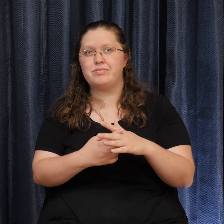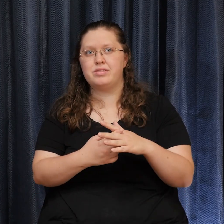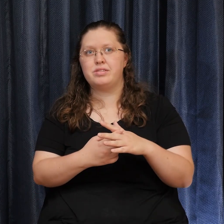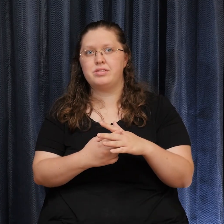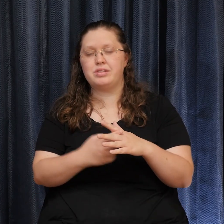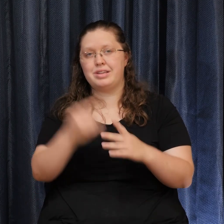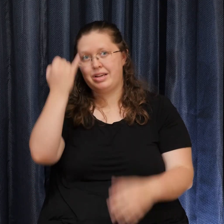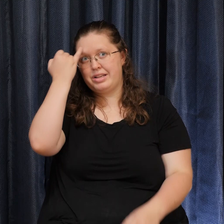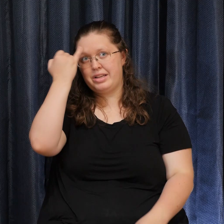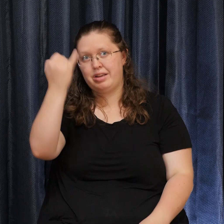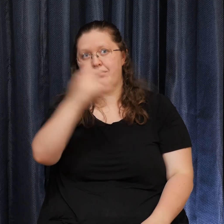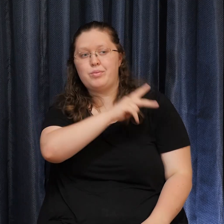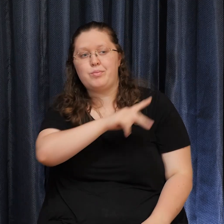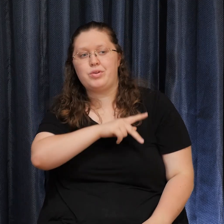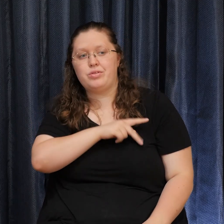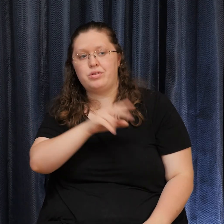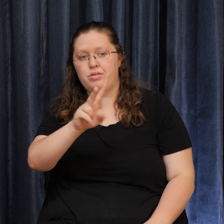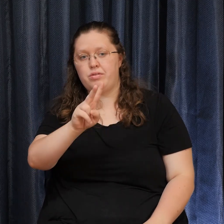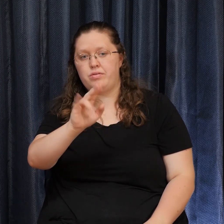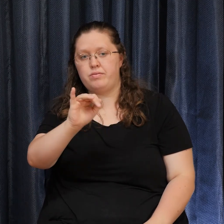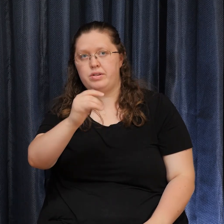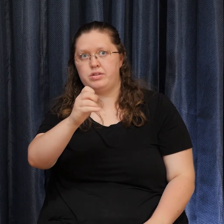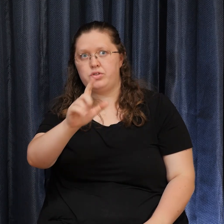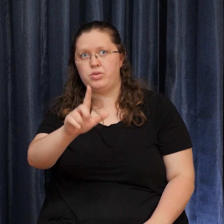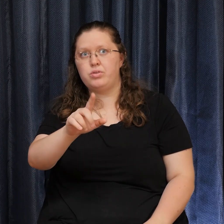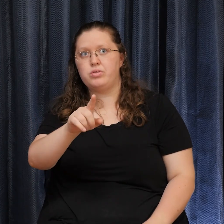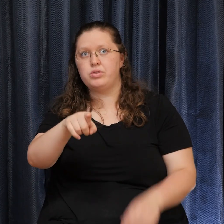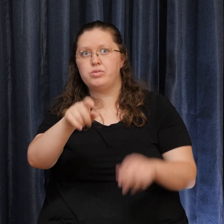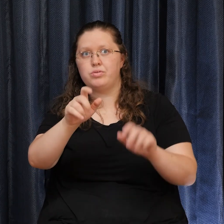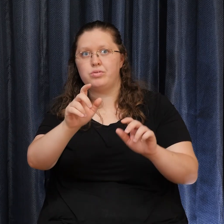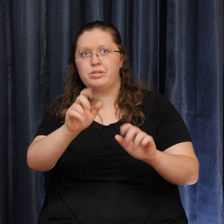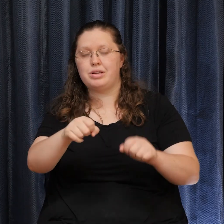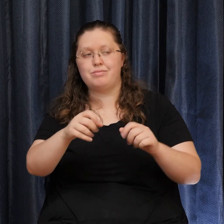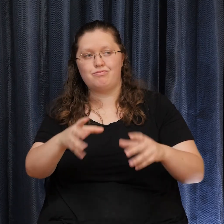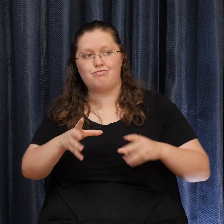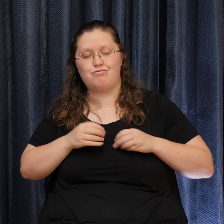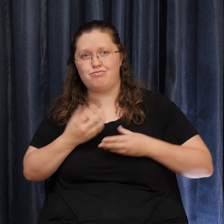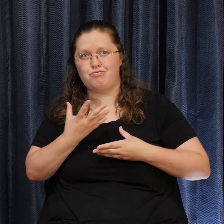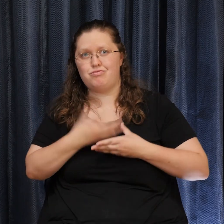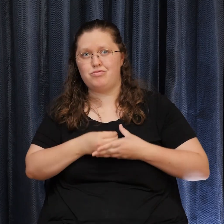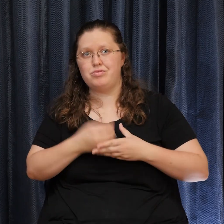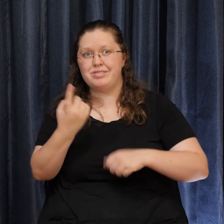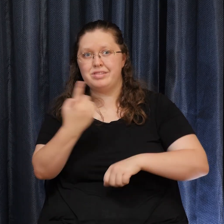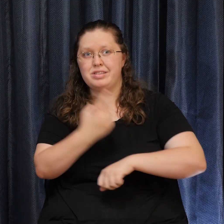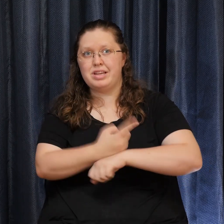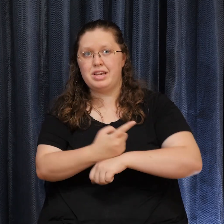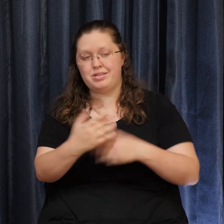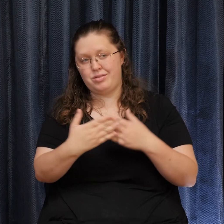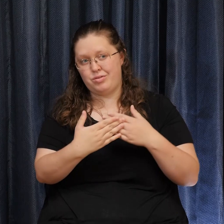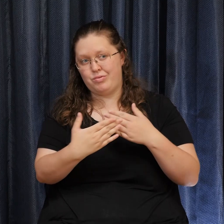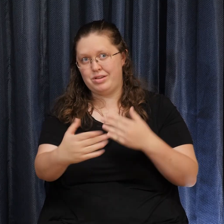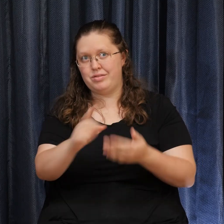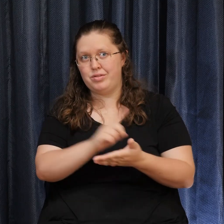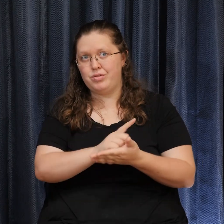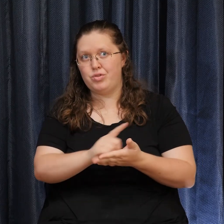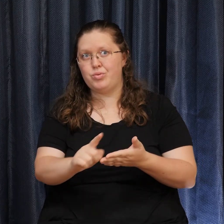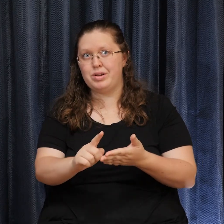personal vigil That you can take With you Into the day And into the rest Of the week To be that Healing presence For